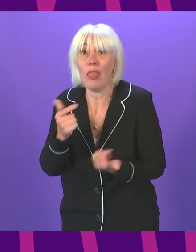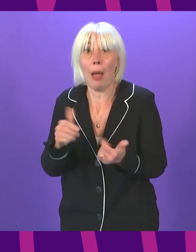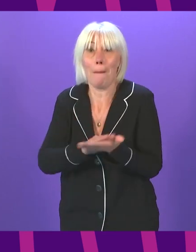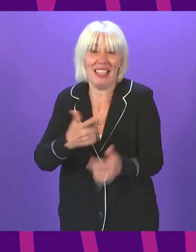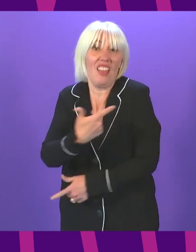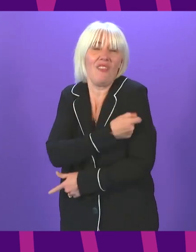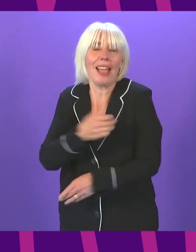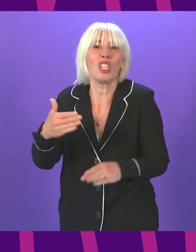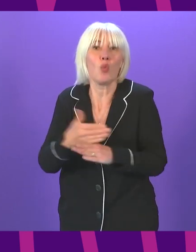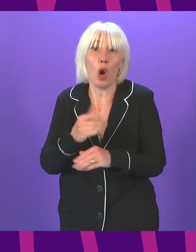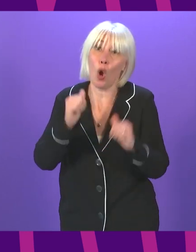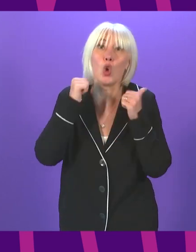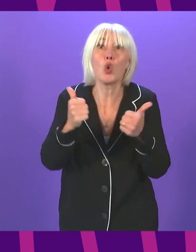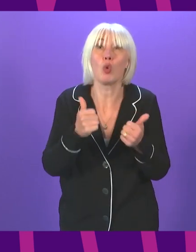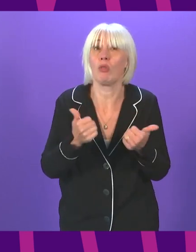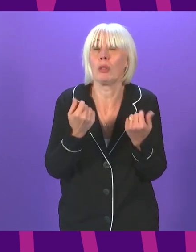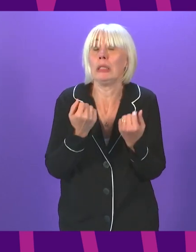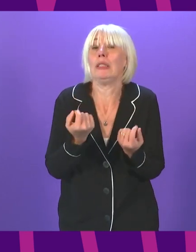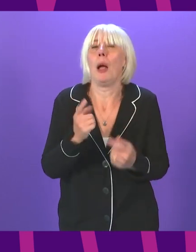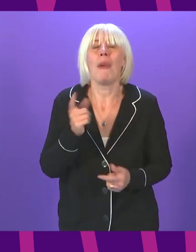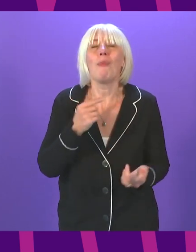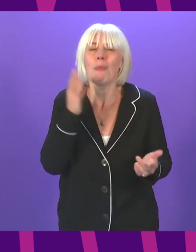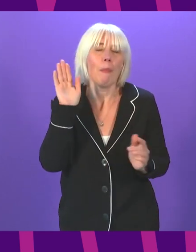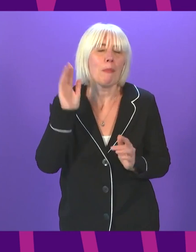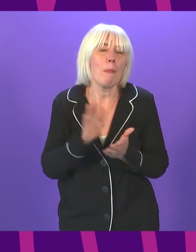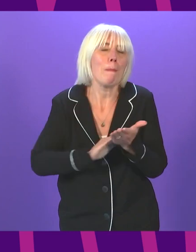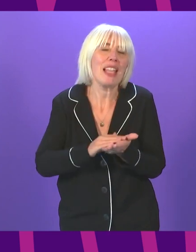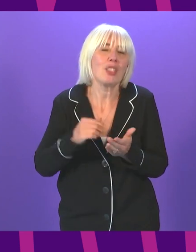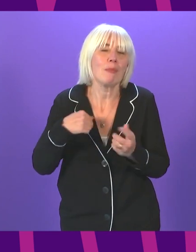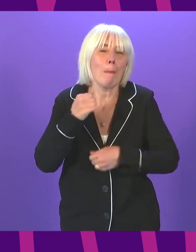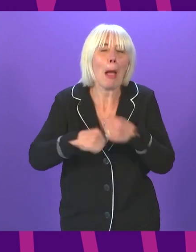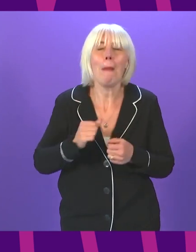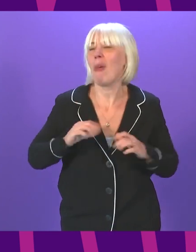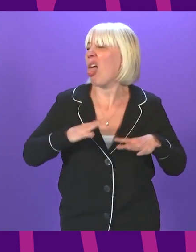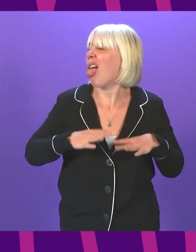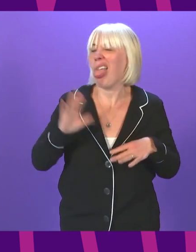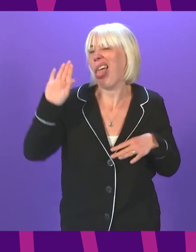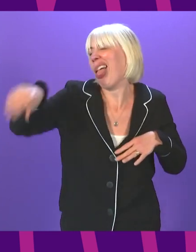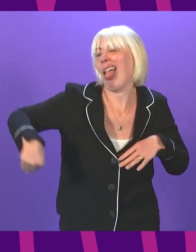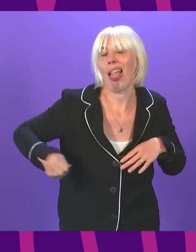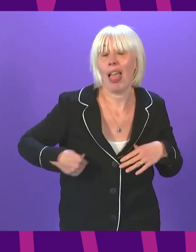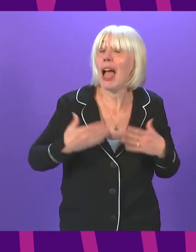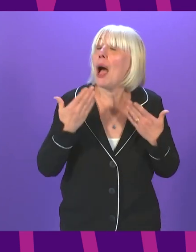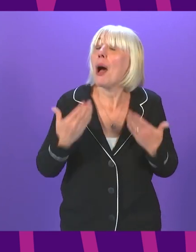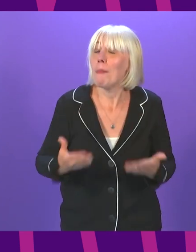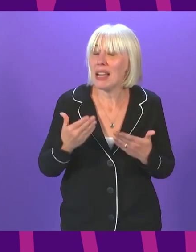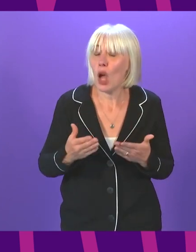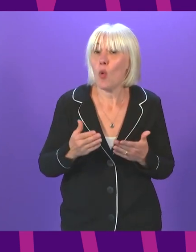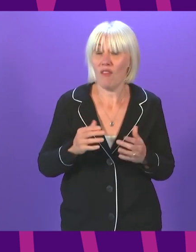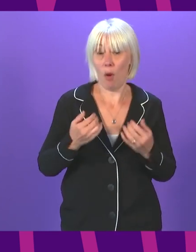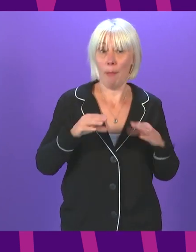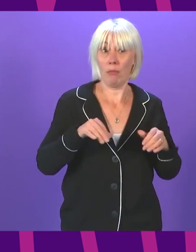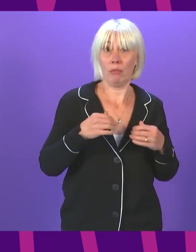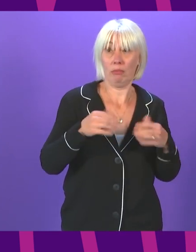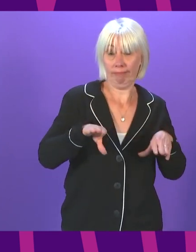positive. But it must not make us complacent. Although the link between new cases and serious health harm is now much weaker, it has